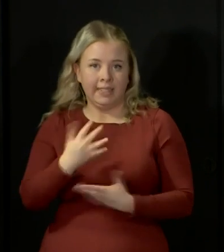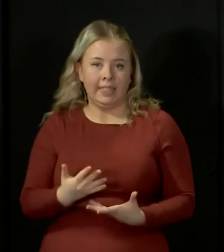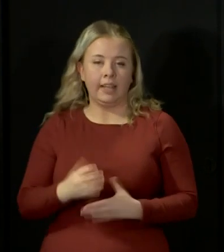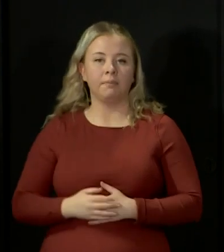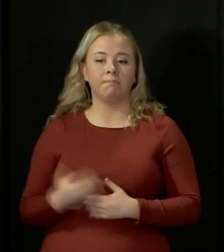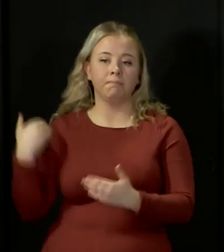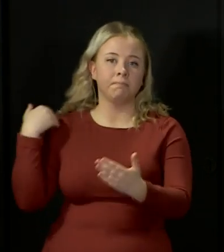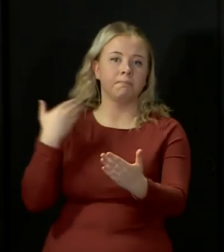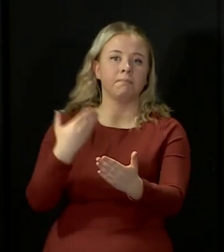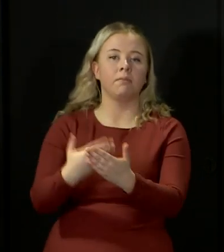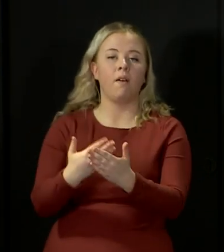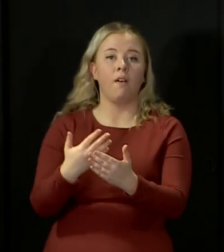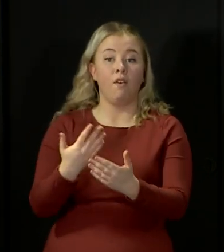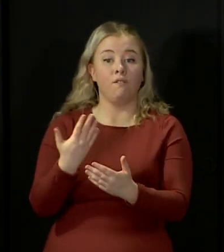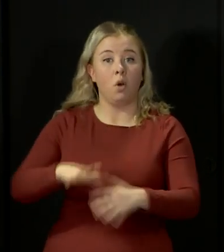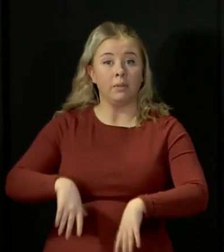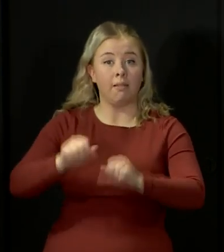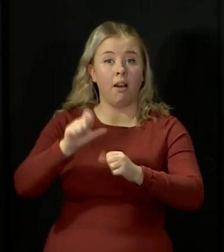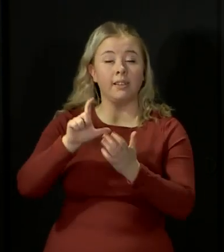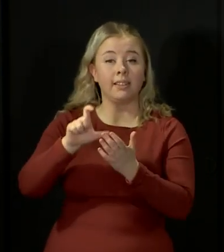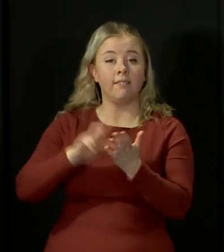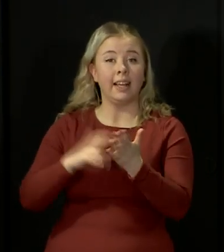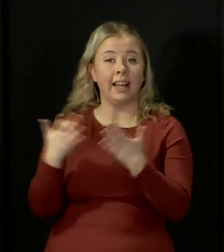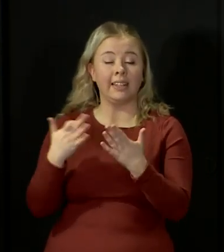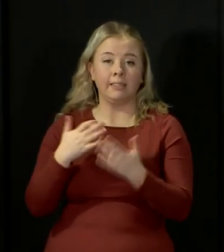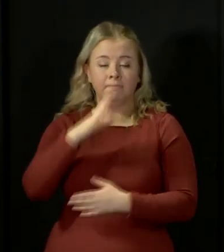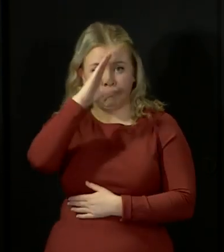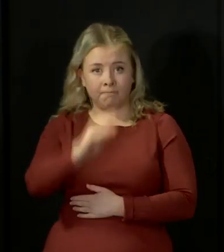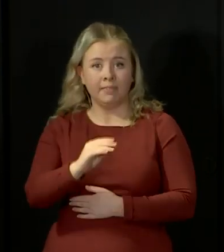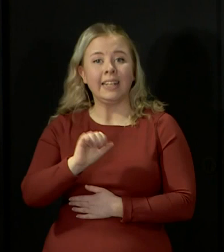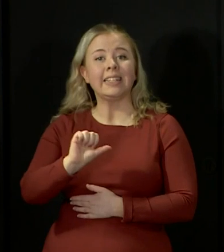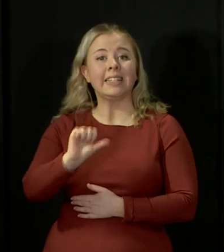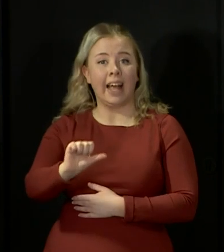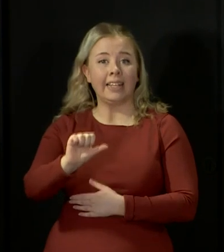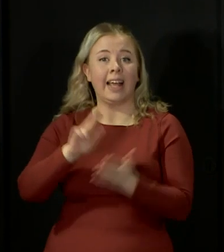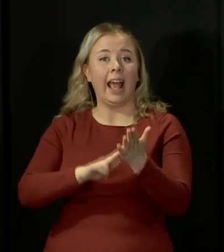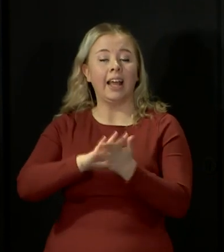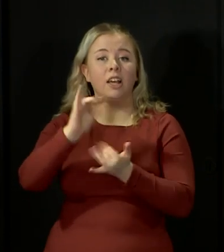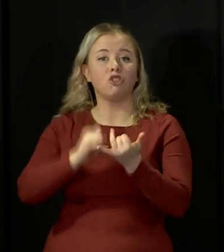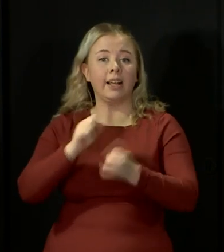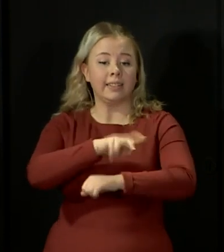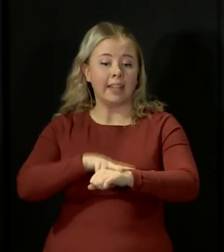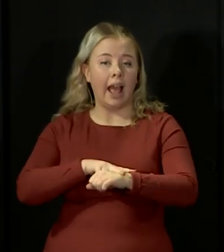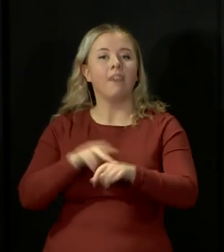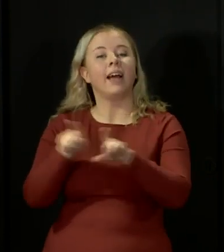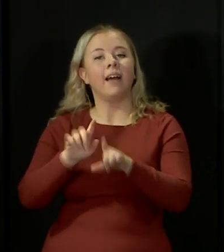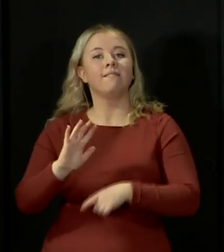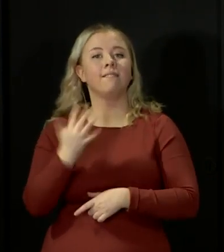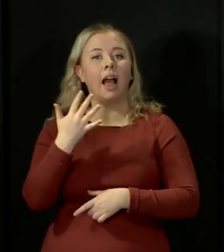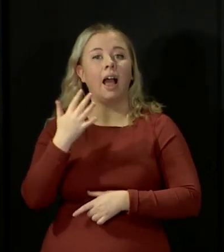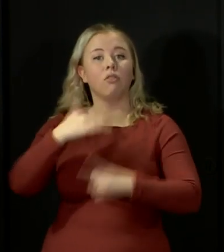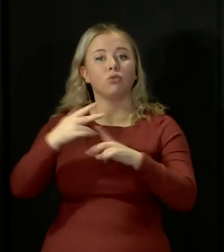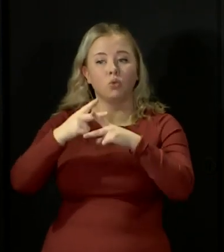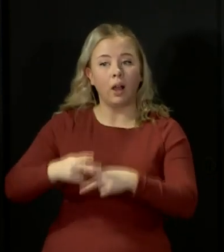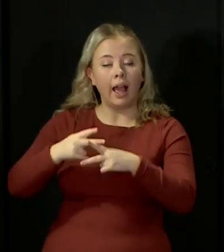Over the course of the pandemic, I can sadly confirm that six members of NHS staff and five members of the social